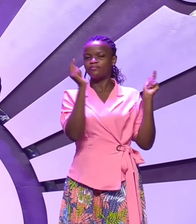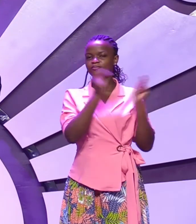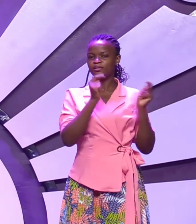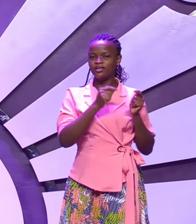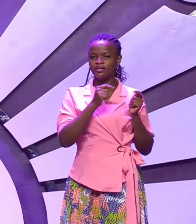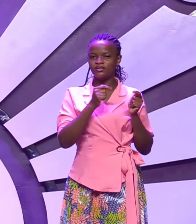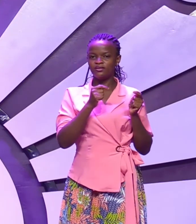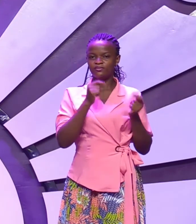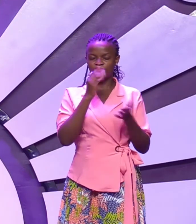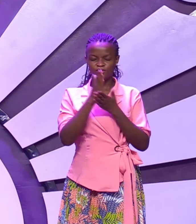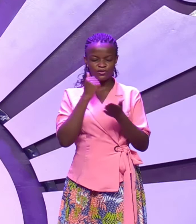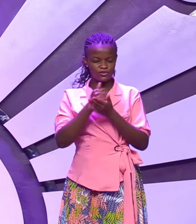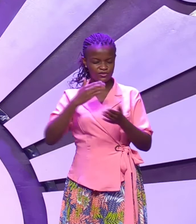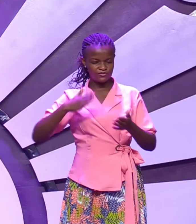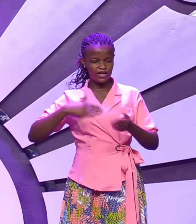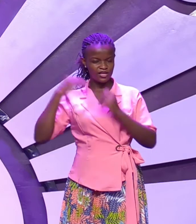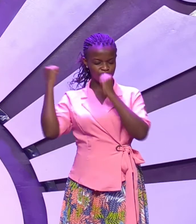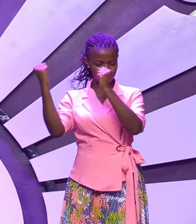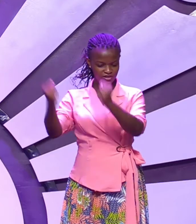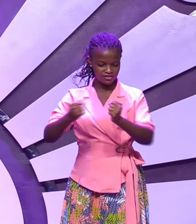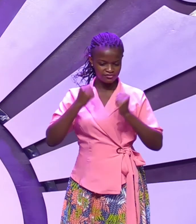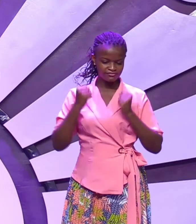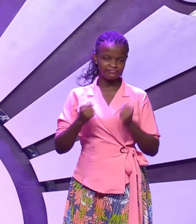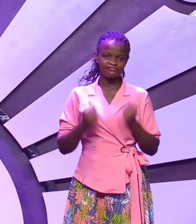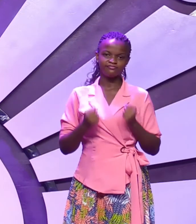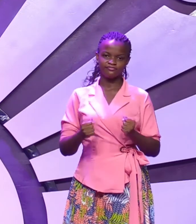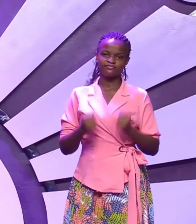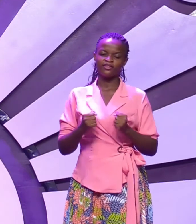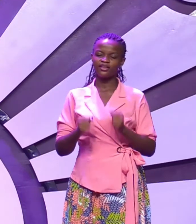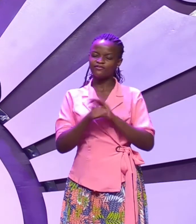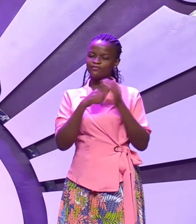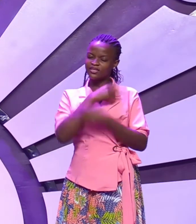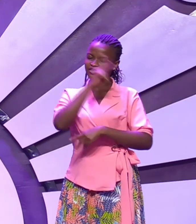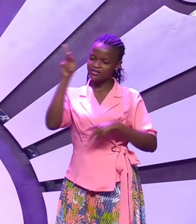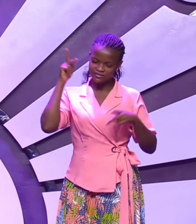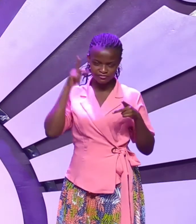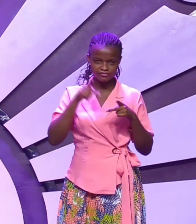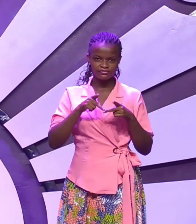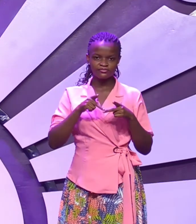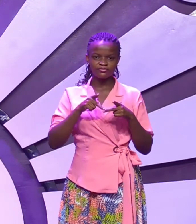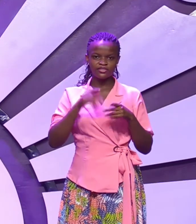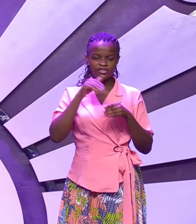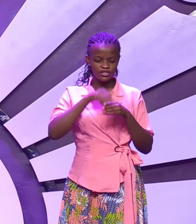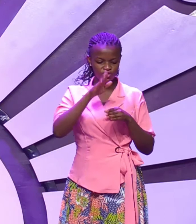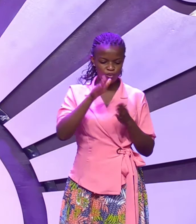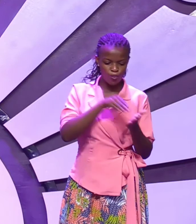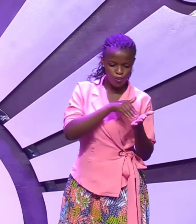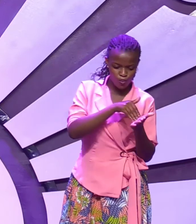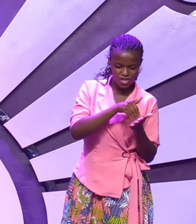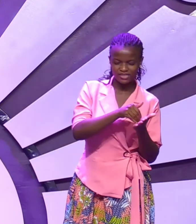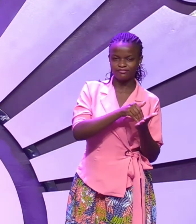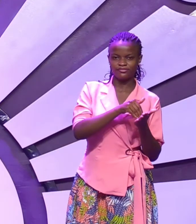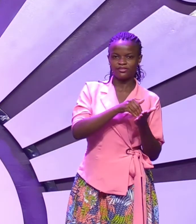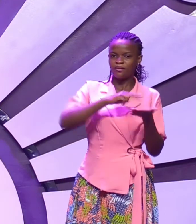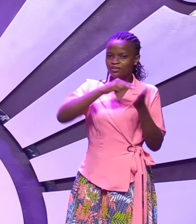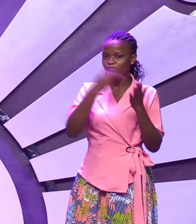because my strength is made perfect in your weakness in